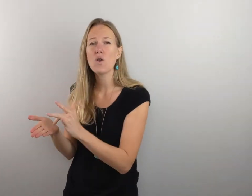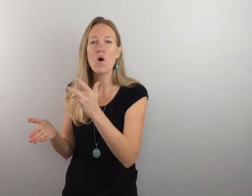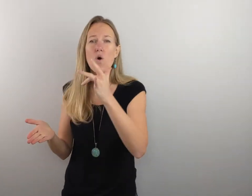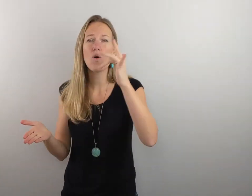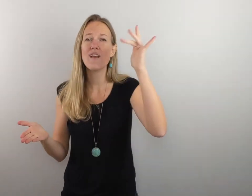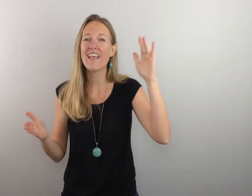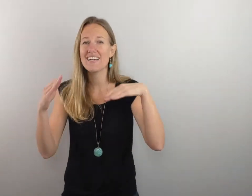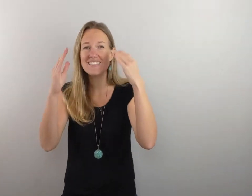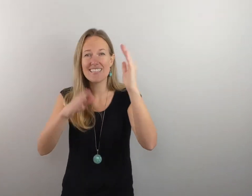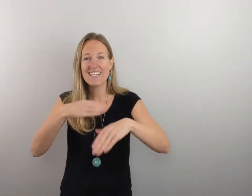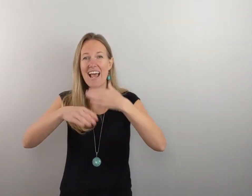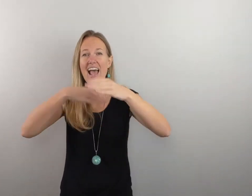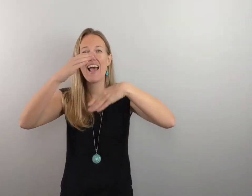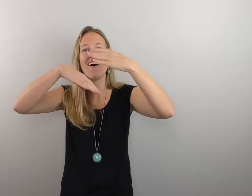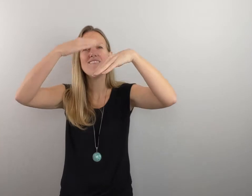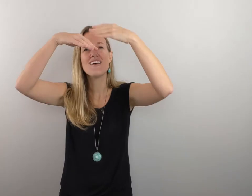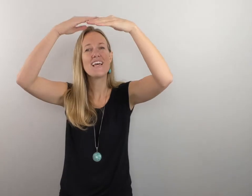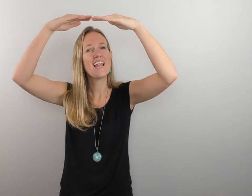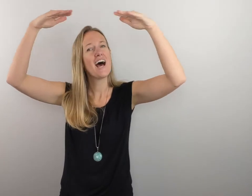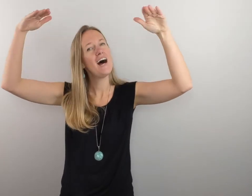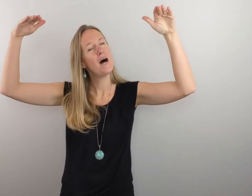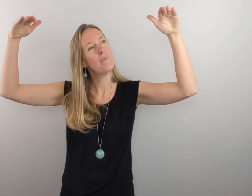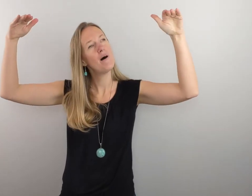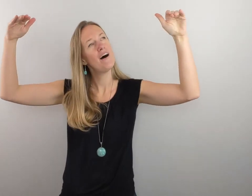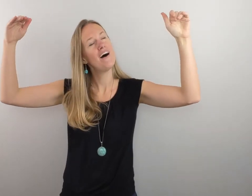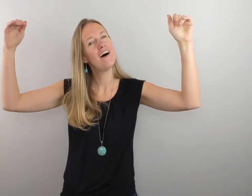Glorious in heaven above.